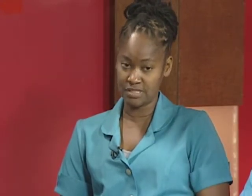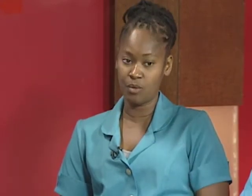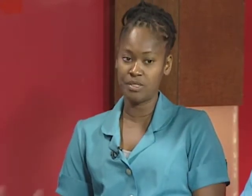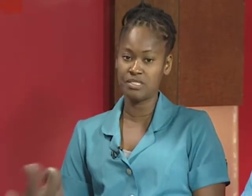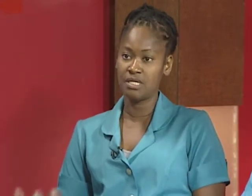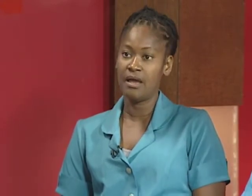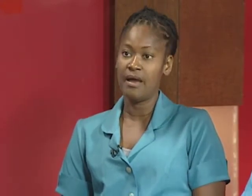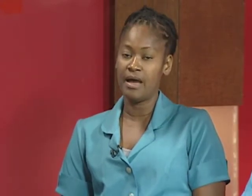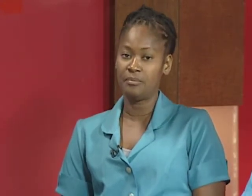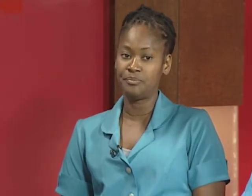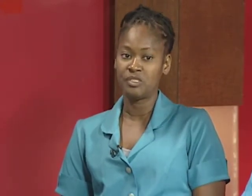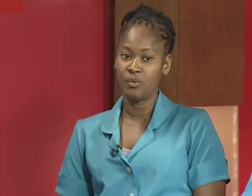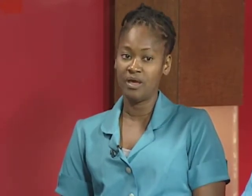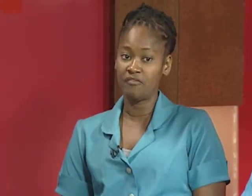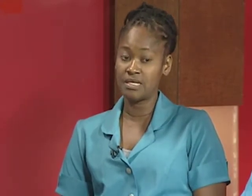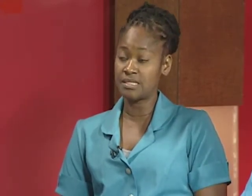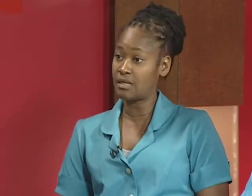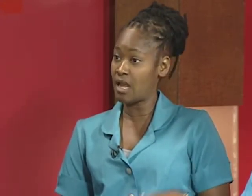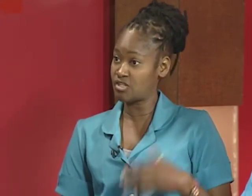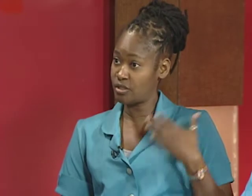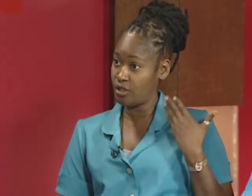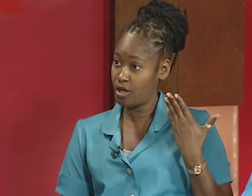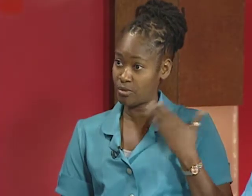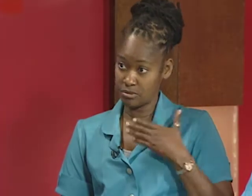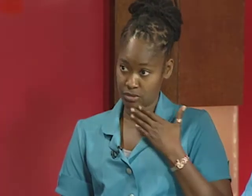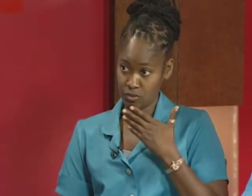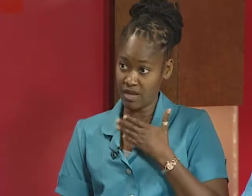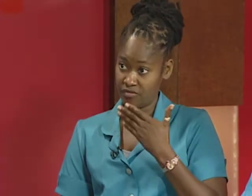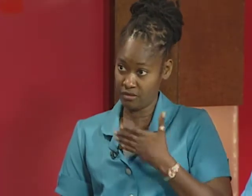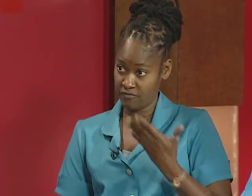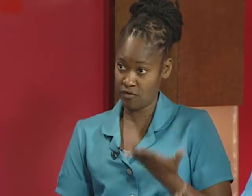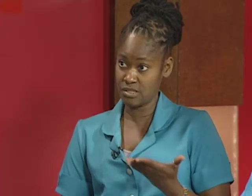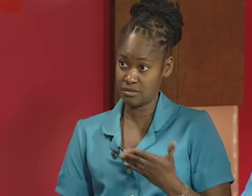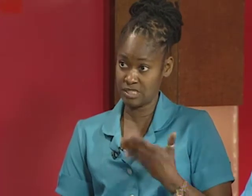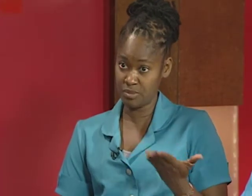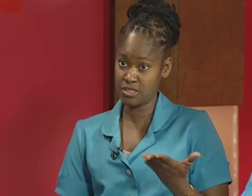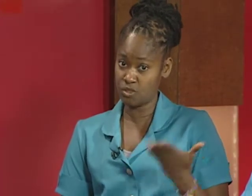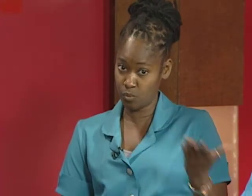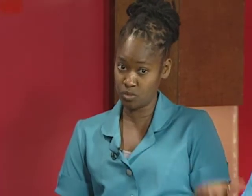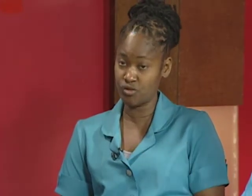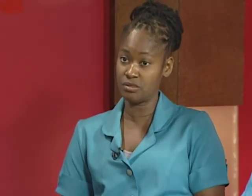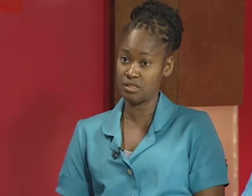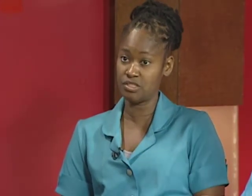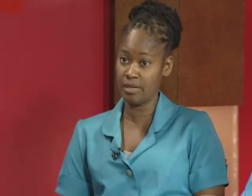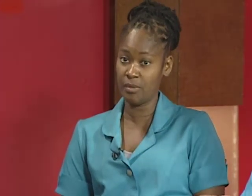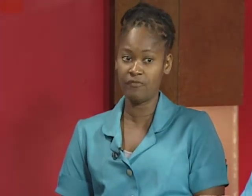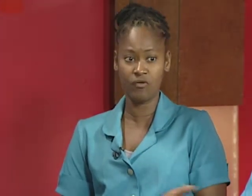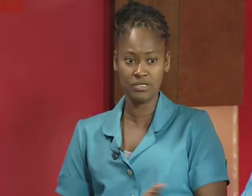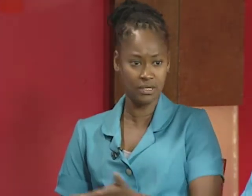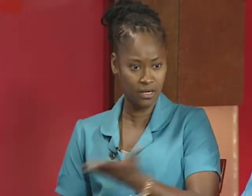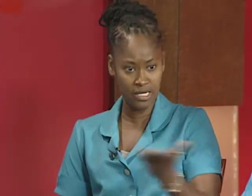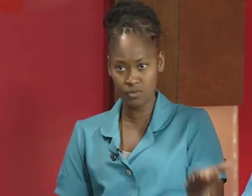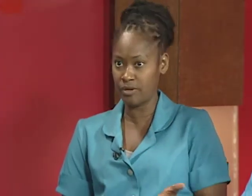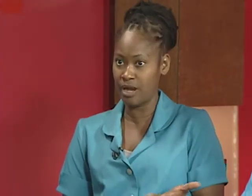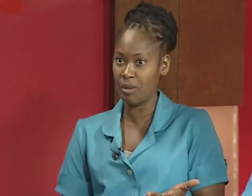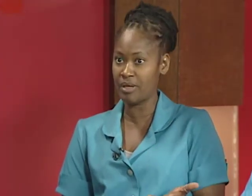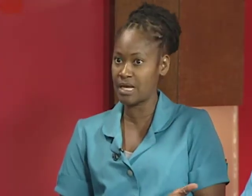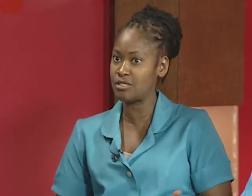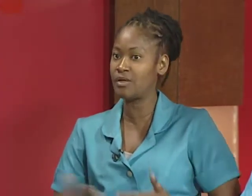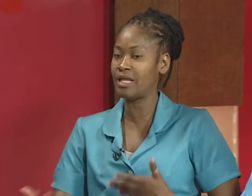language yes um we have kids that can actually hear but don't have the device they speak so we try to teach them of course the other kids who are normal because how can